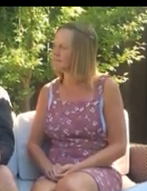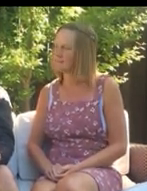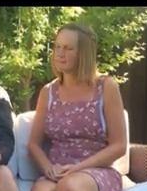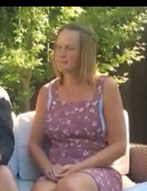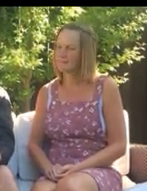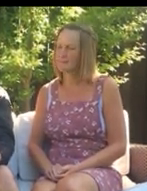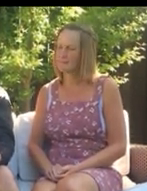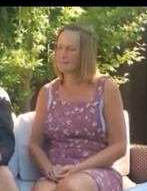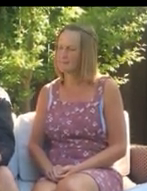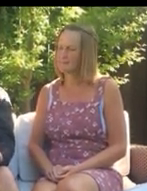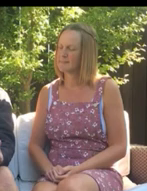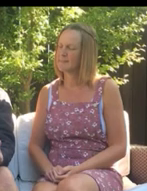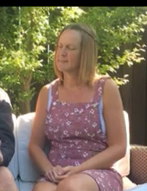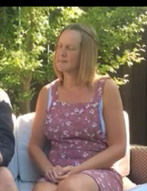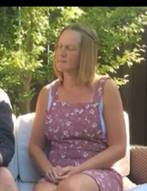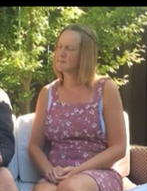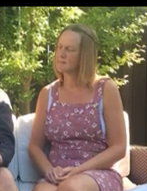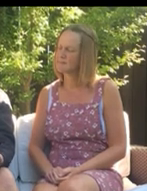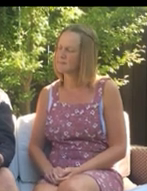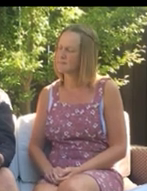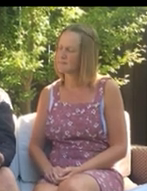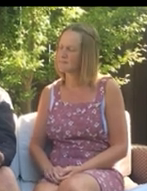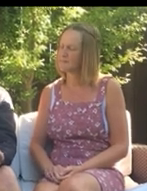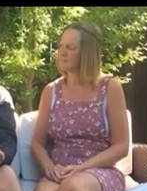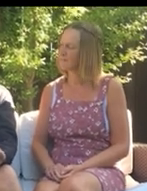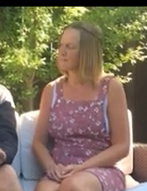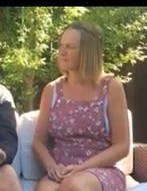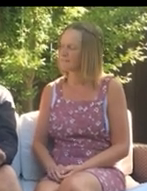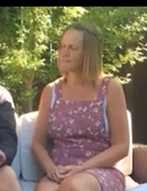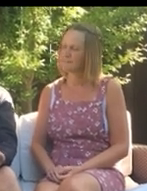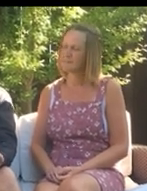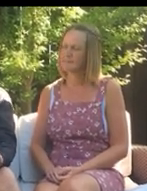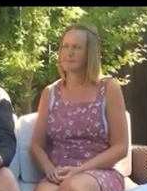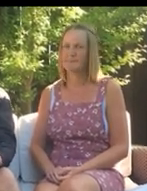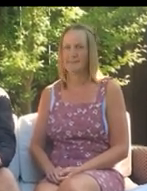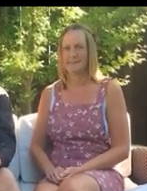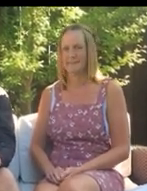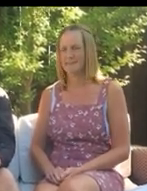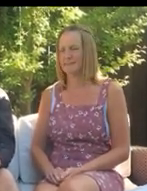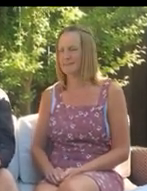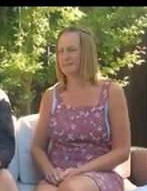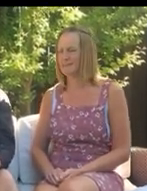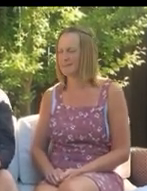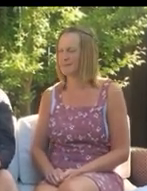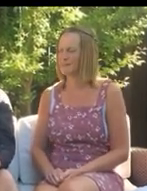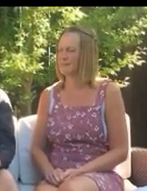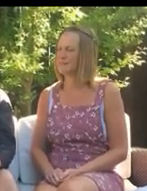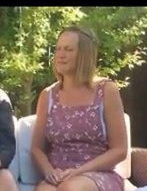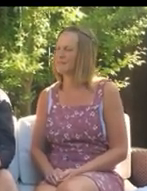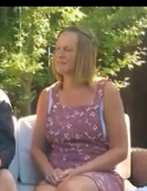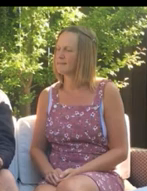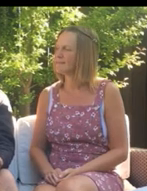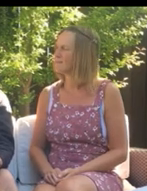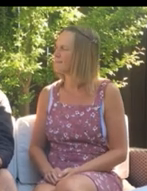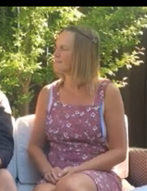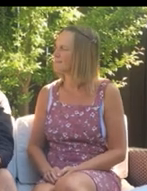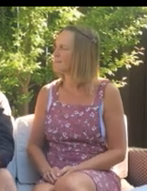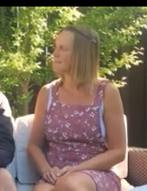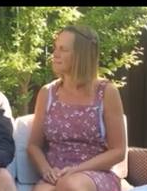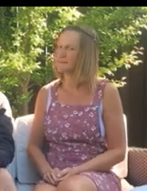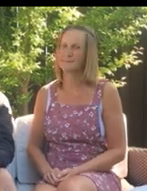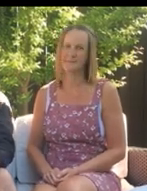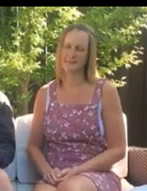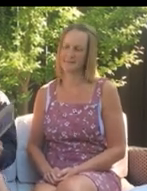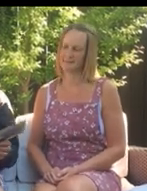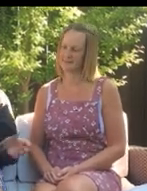and teddy bears that I wrote myself and illustrated myself. It's based around Ulverston and Barrow.